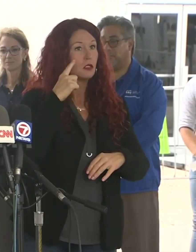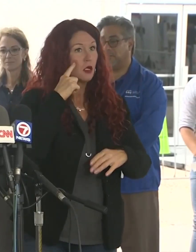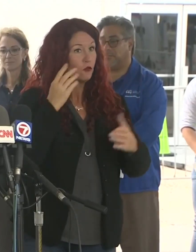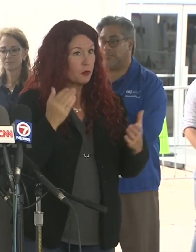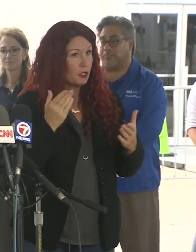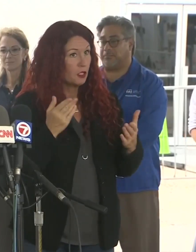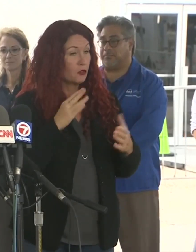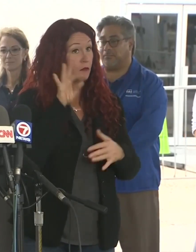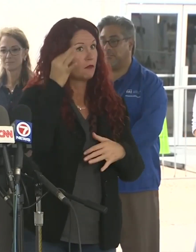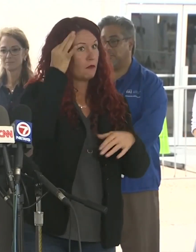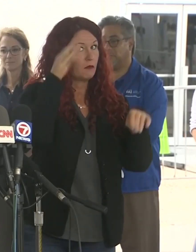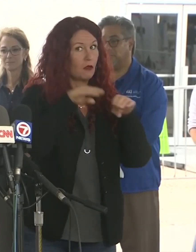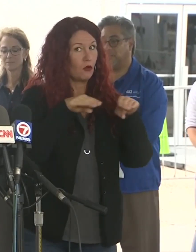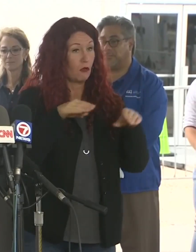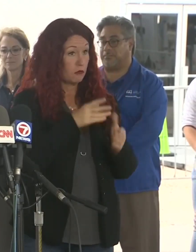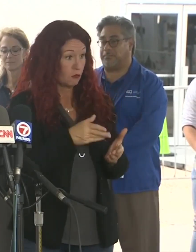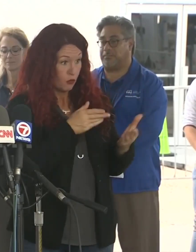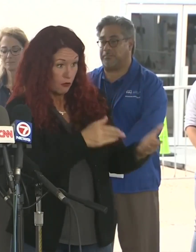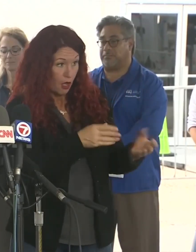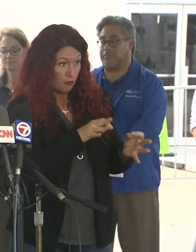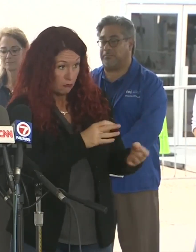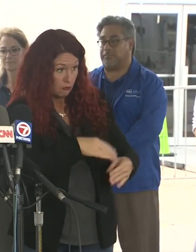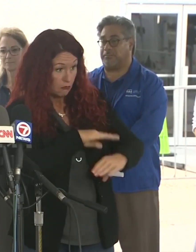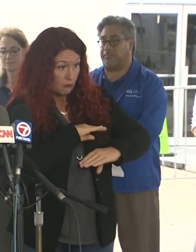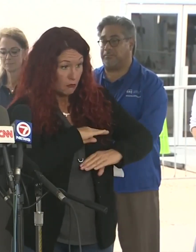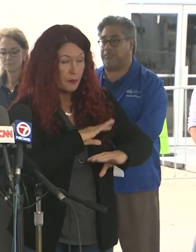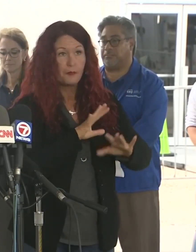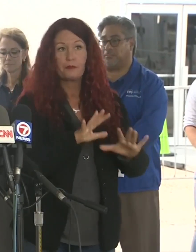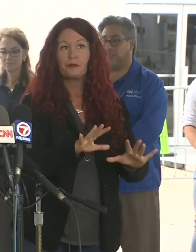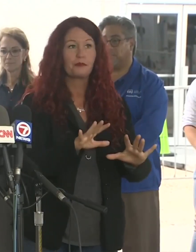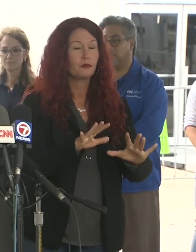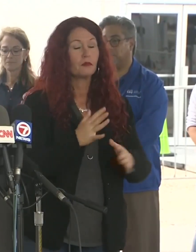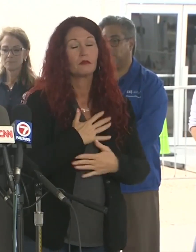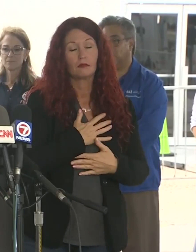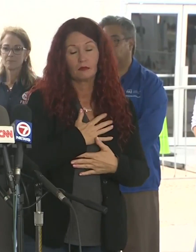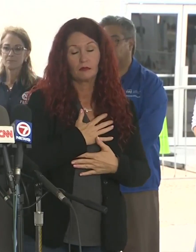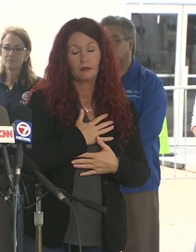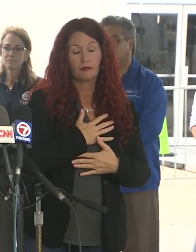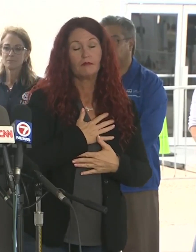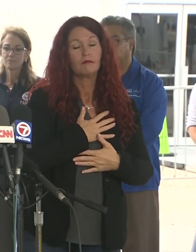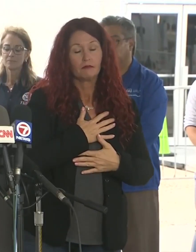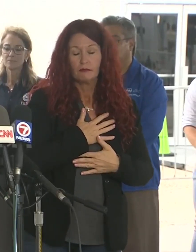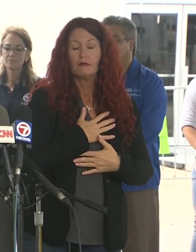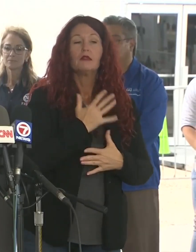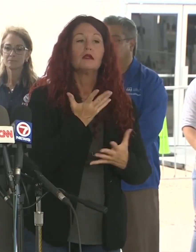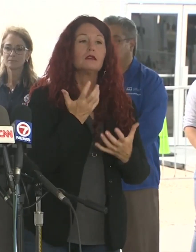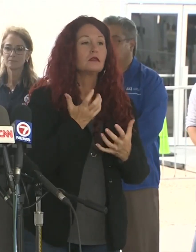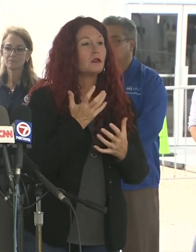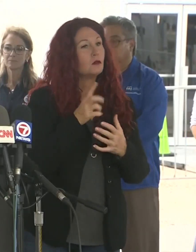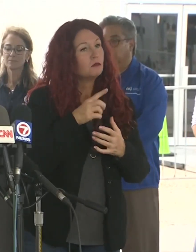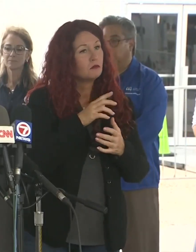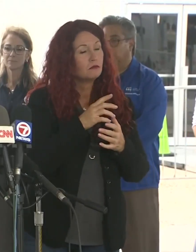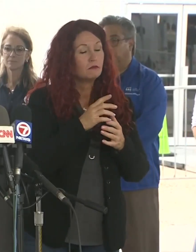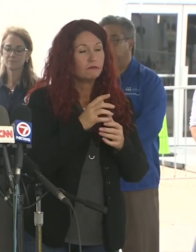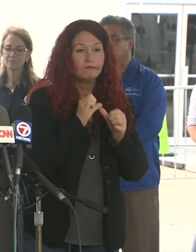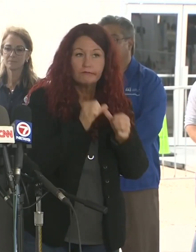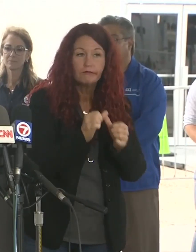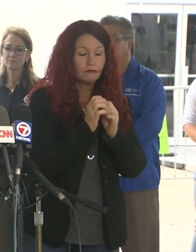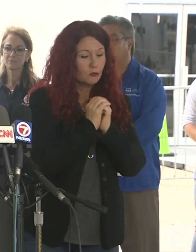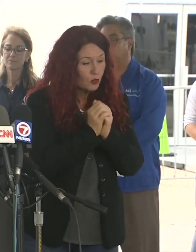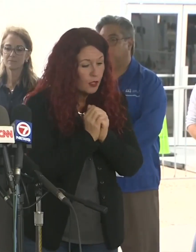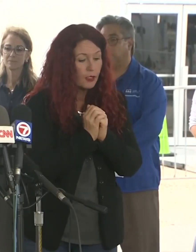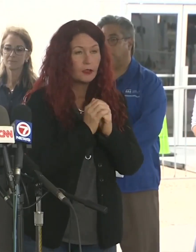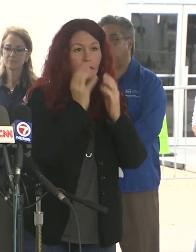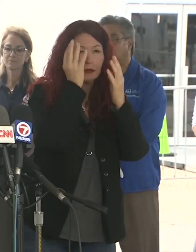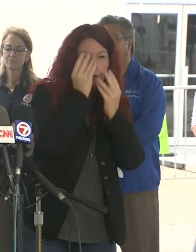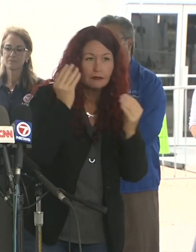in Surfside. And he continues to send his prayers and love to all of the families and all of the first responders. And we are so thankful